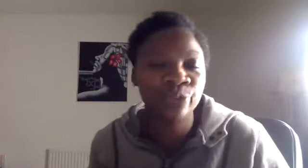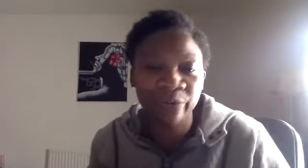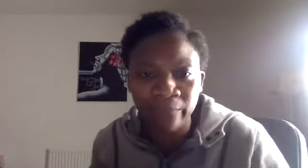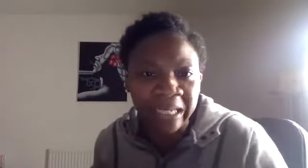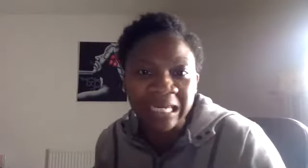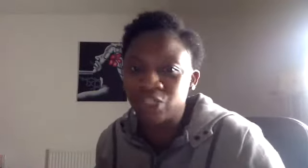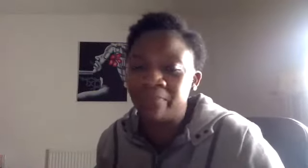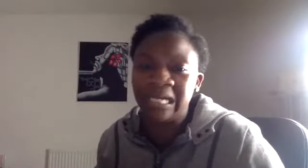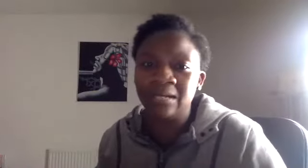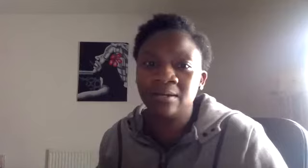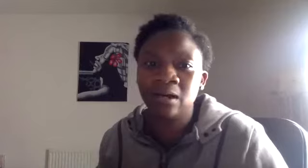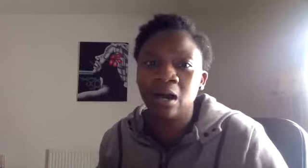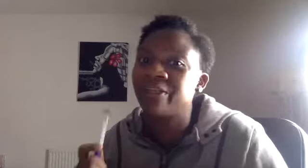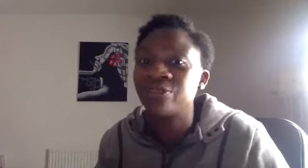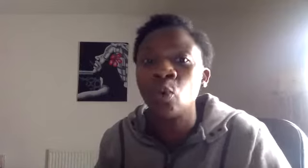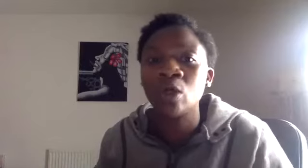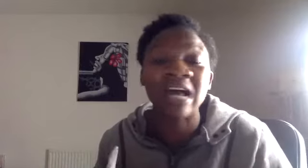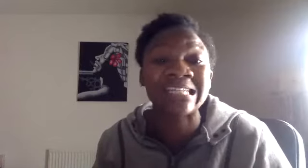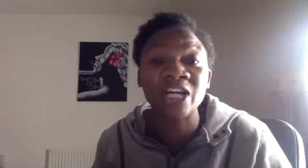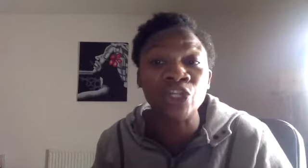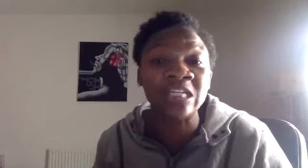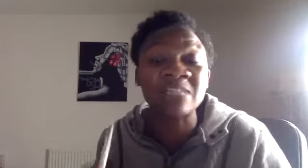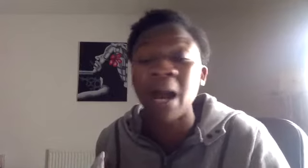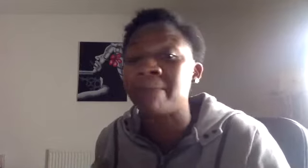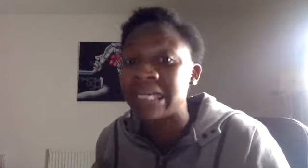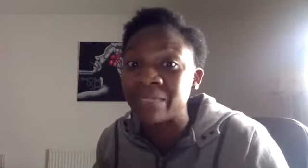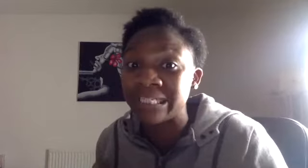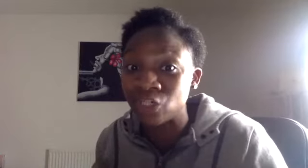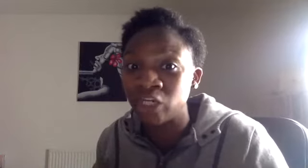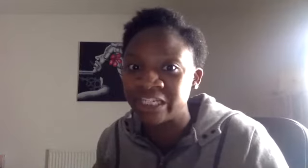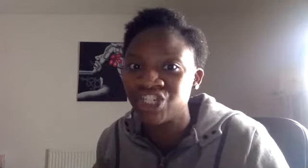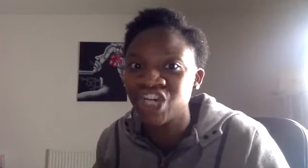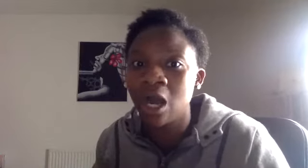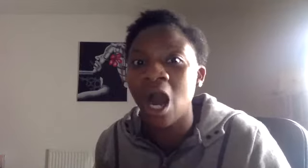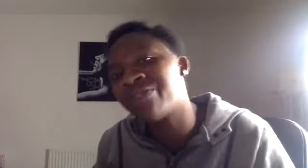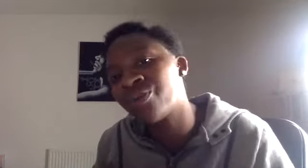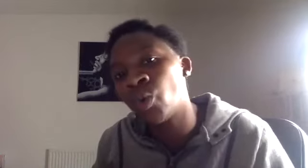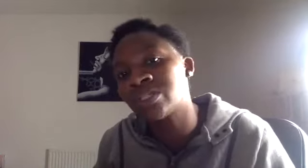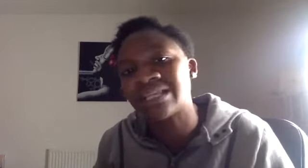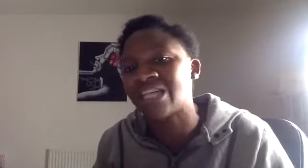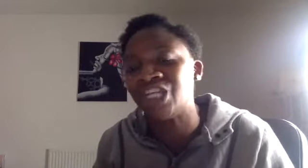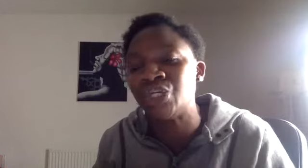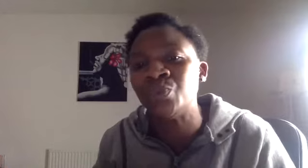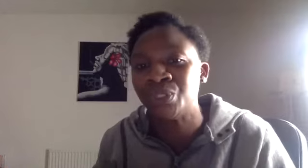were familiar to me. I thought that I, despite my limited knowledge, I thought that I knew you,